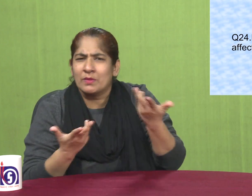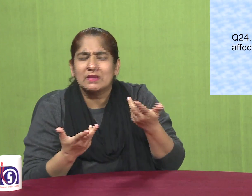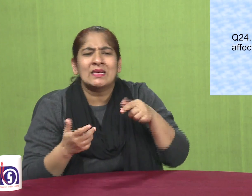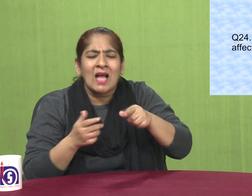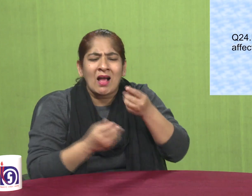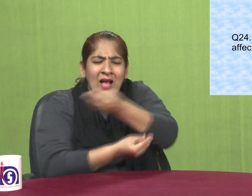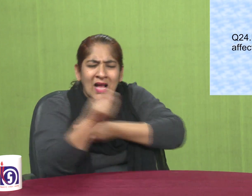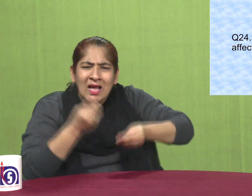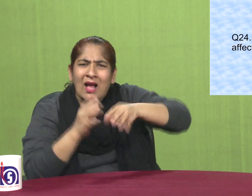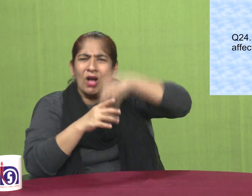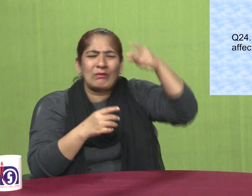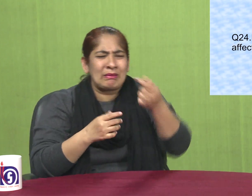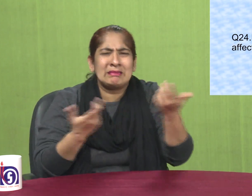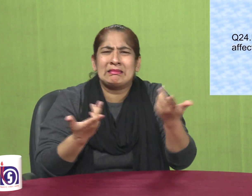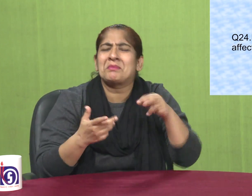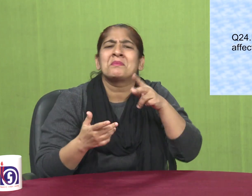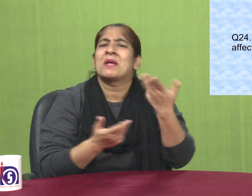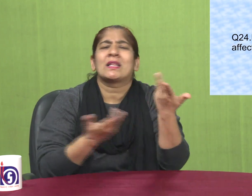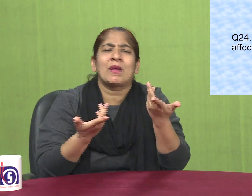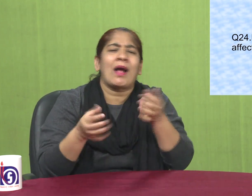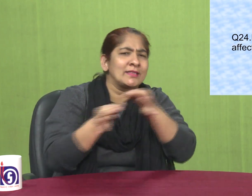affect external trade